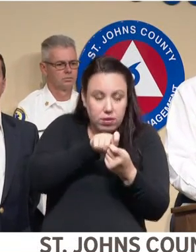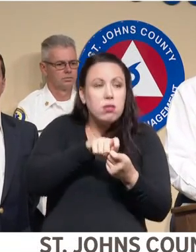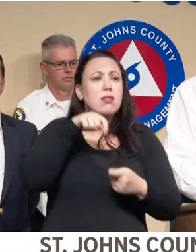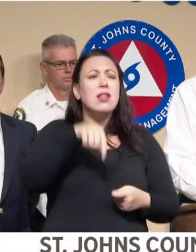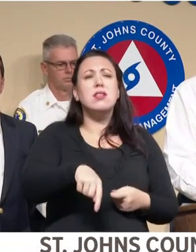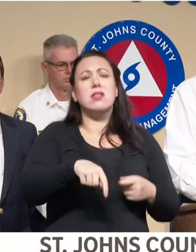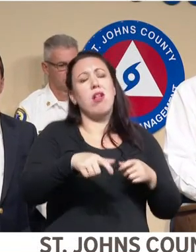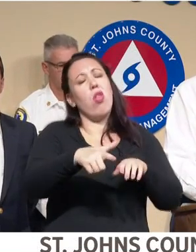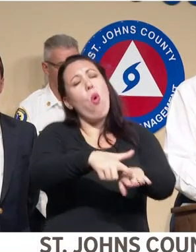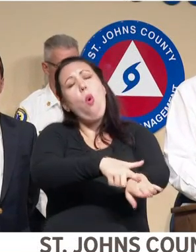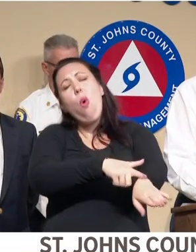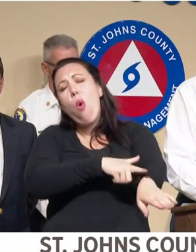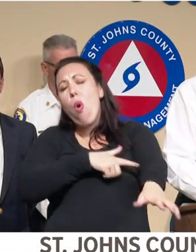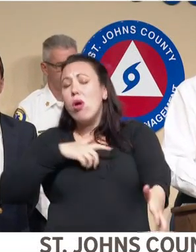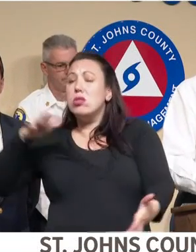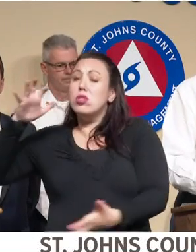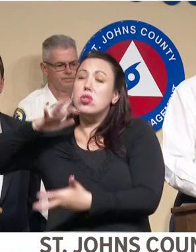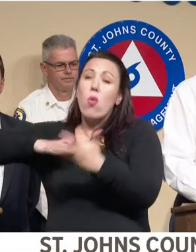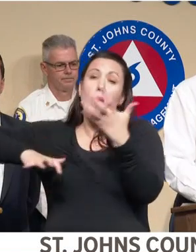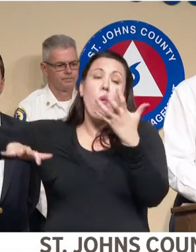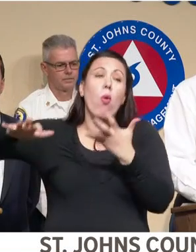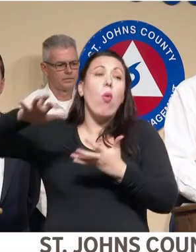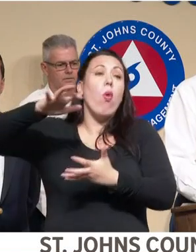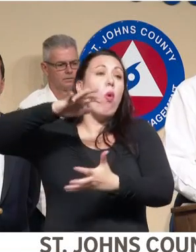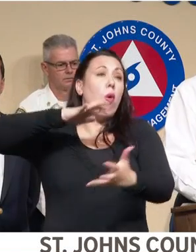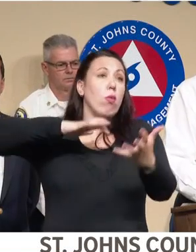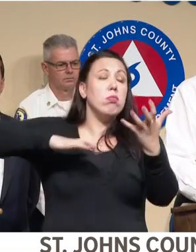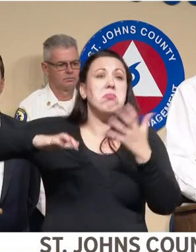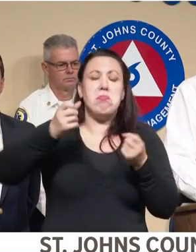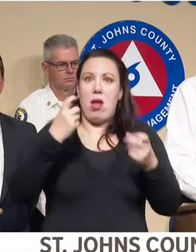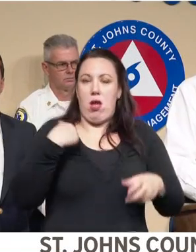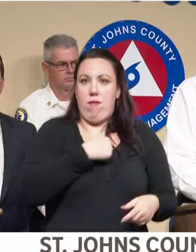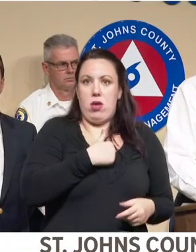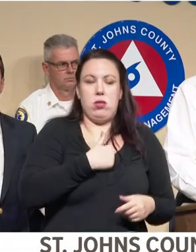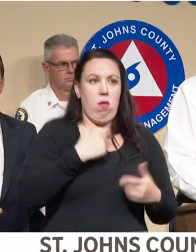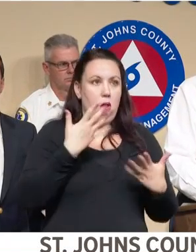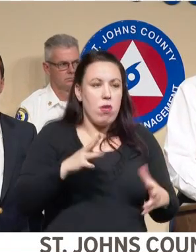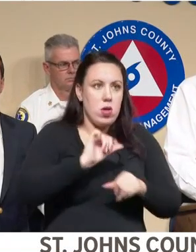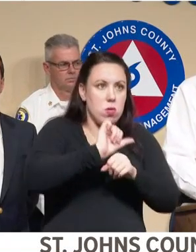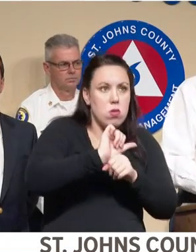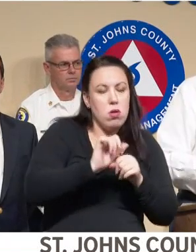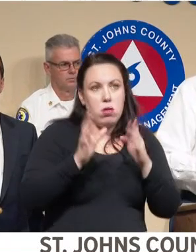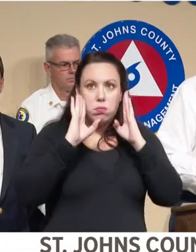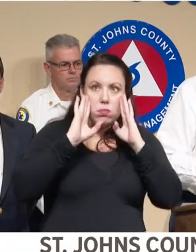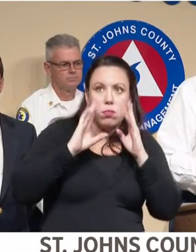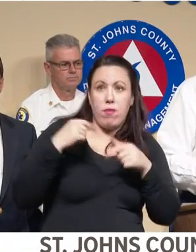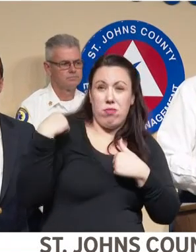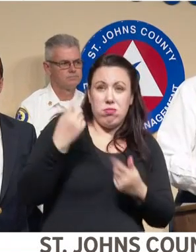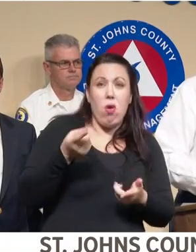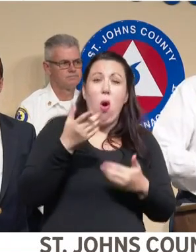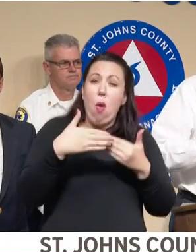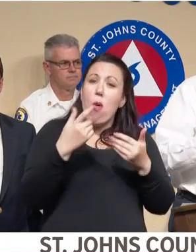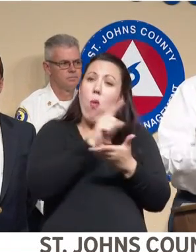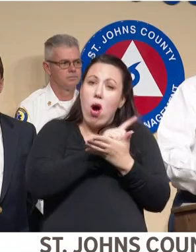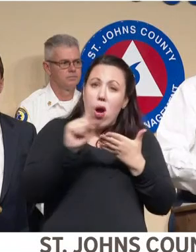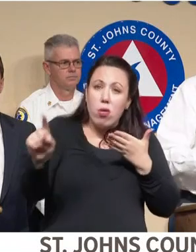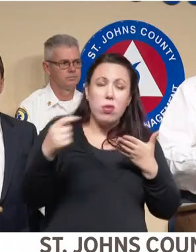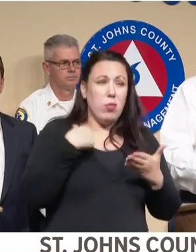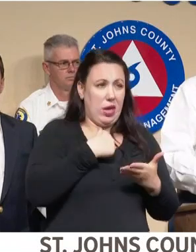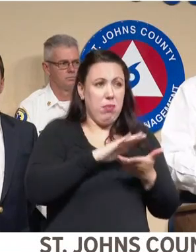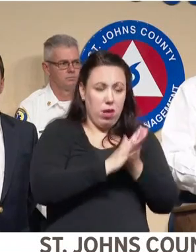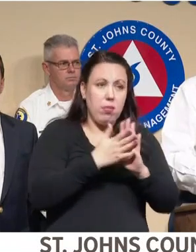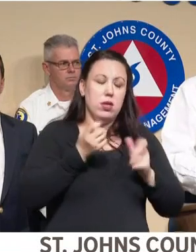long storm. It's played out for us. Many of us have been on alert now for almost a week and we're becoming fatigued and we